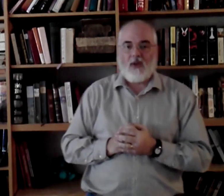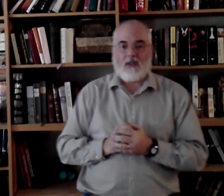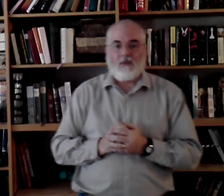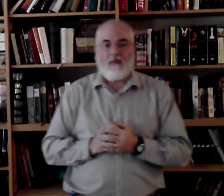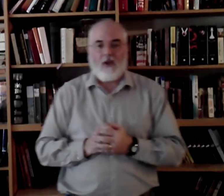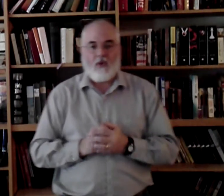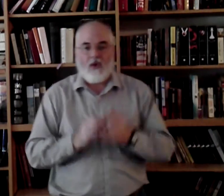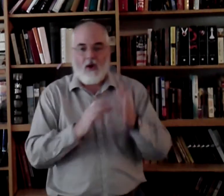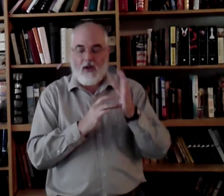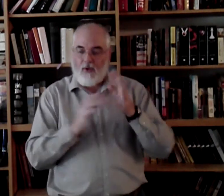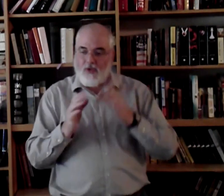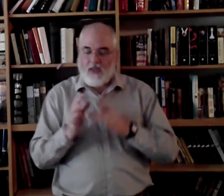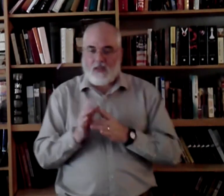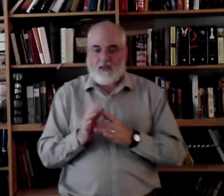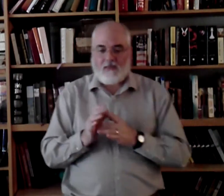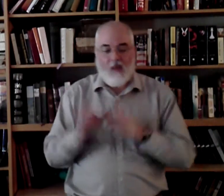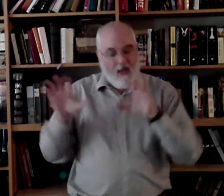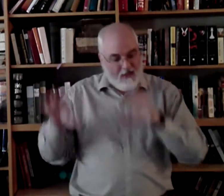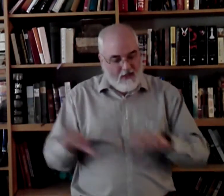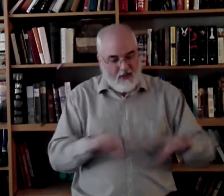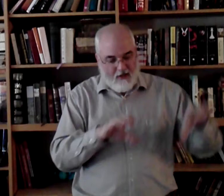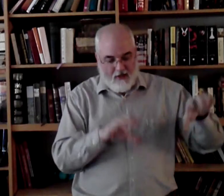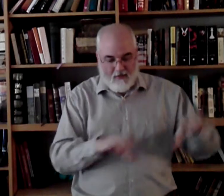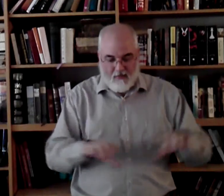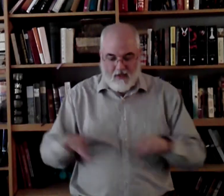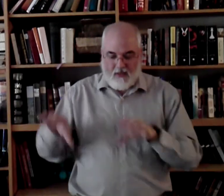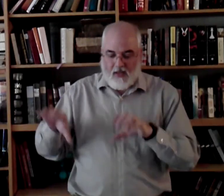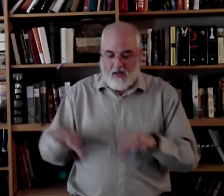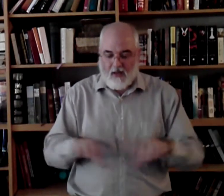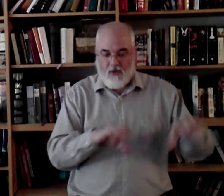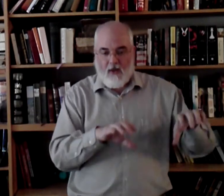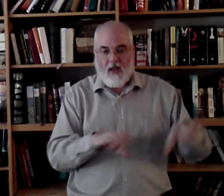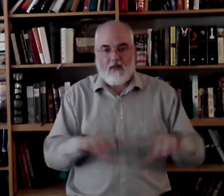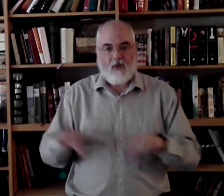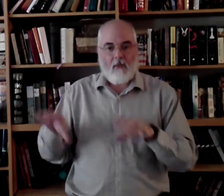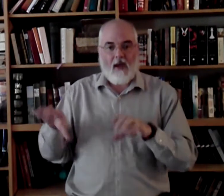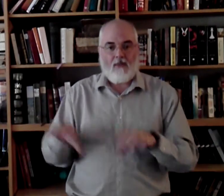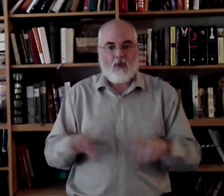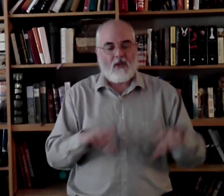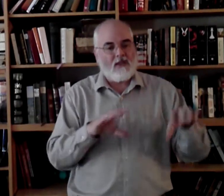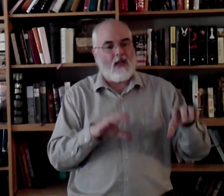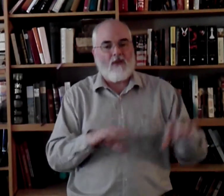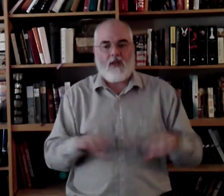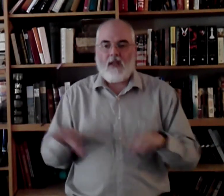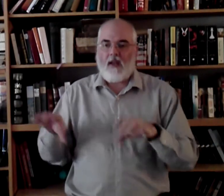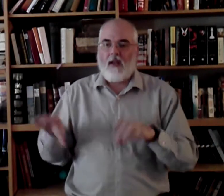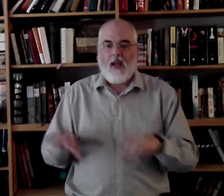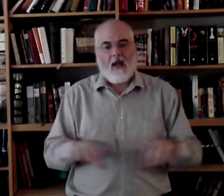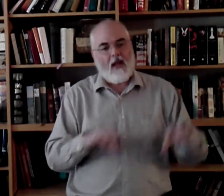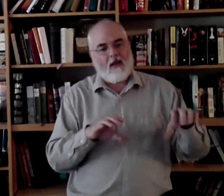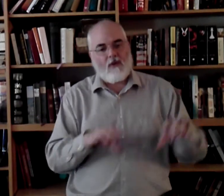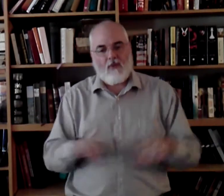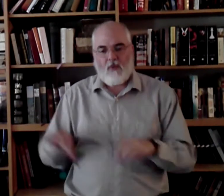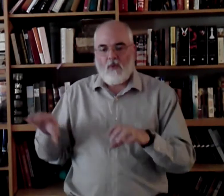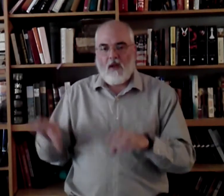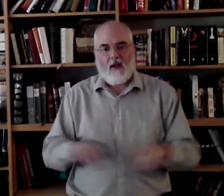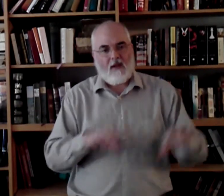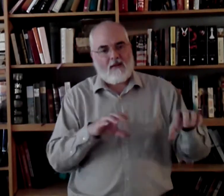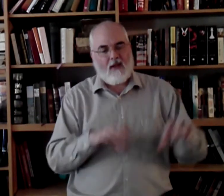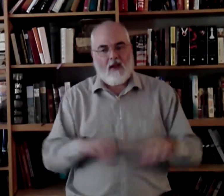at them individually. You already know Jesus. Did. It's kind of like two hands going back and forth. sign for did, and do, and does,